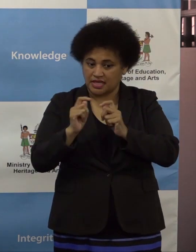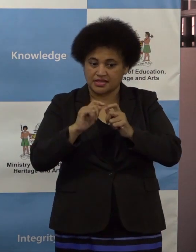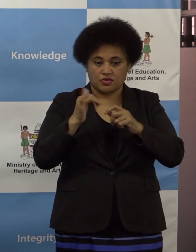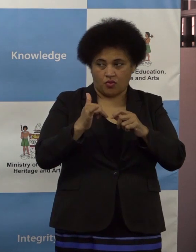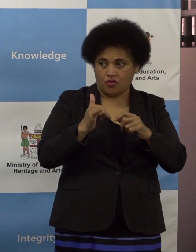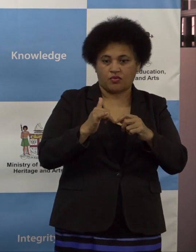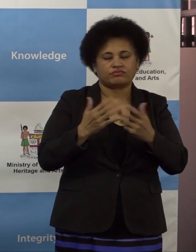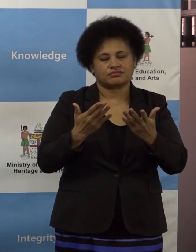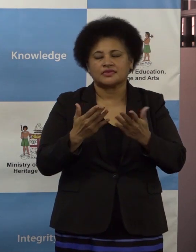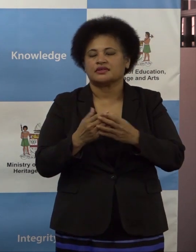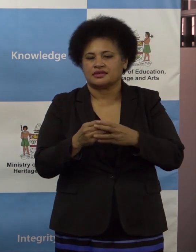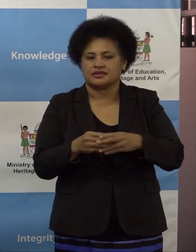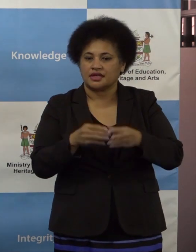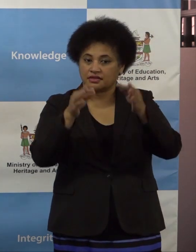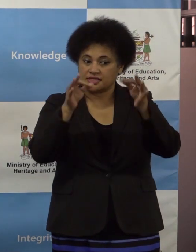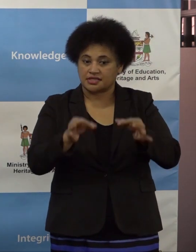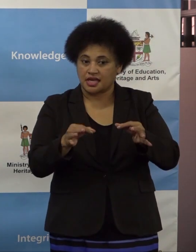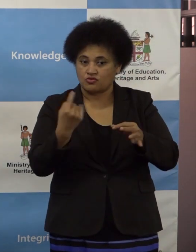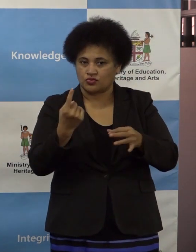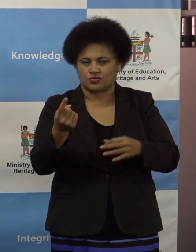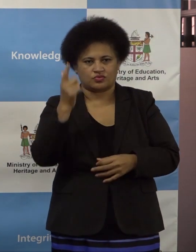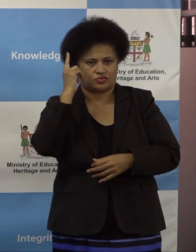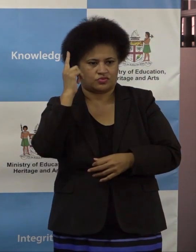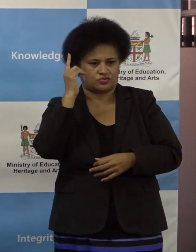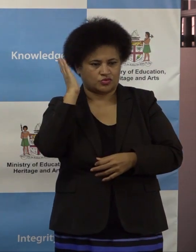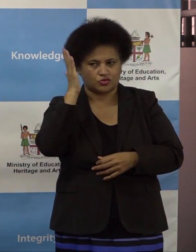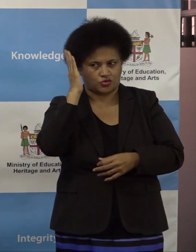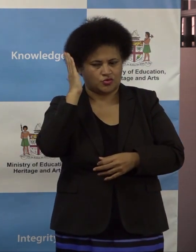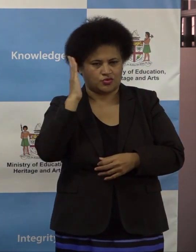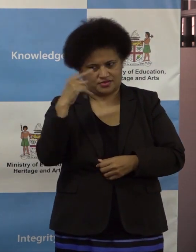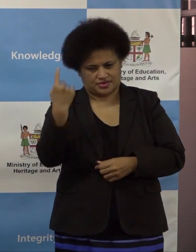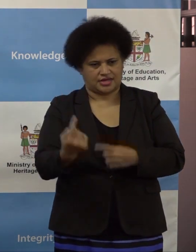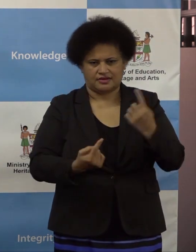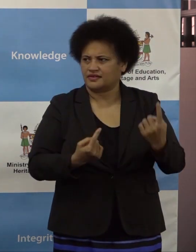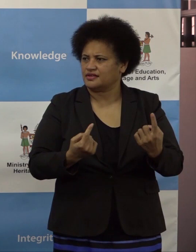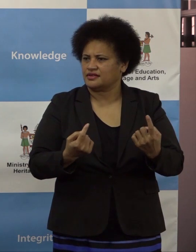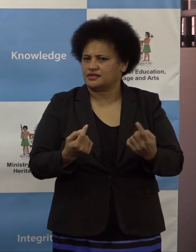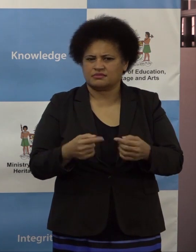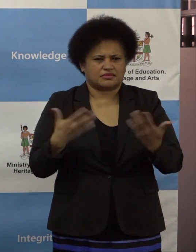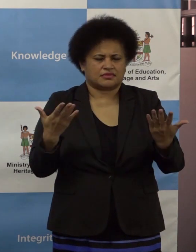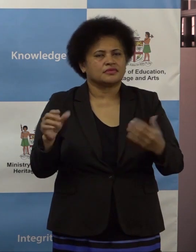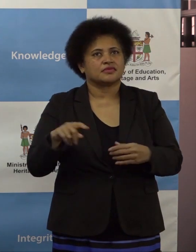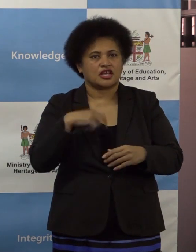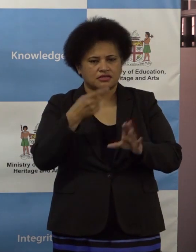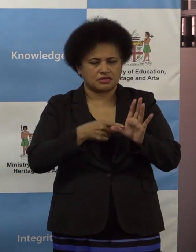decided by the schools themselves. But we are encouraging that it should be a normal school year.